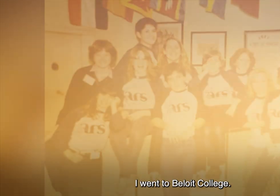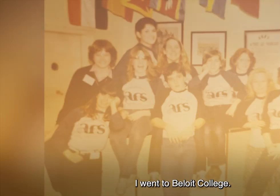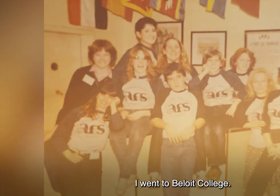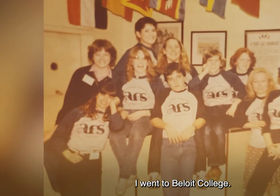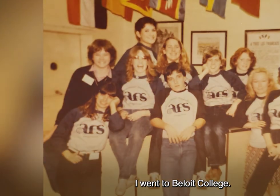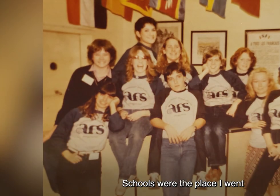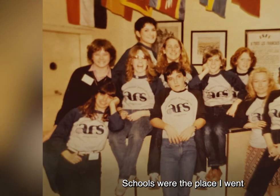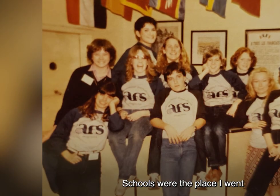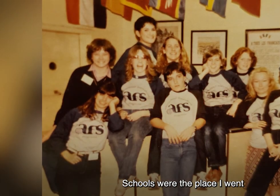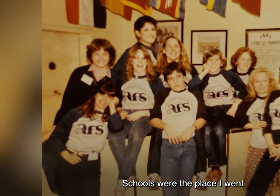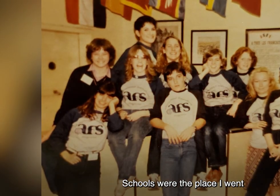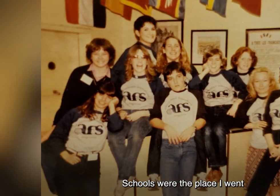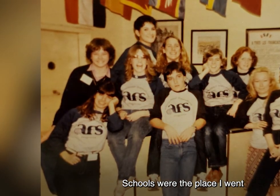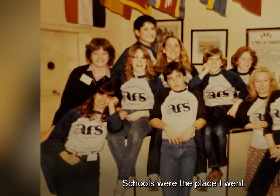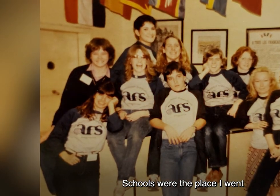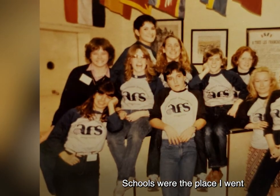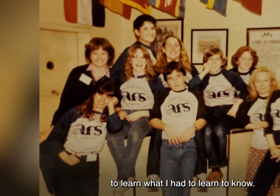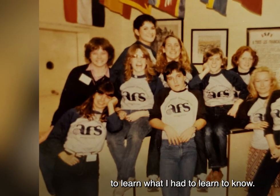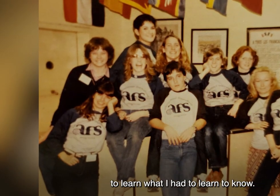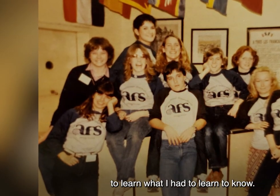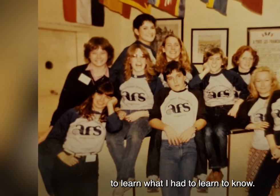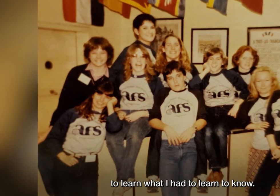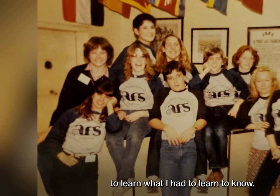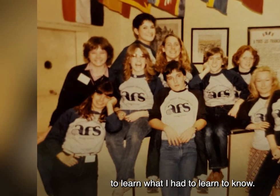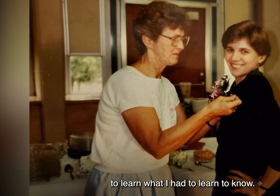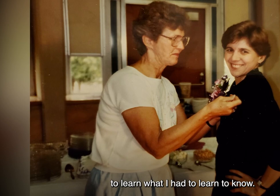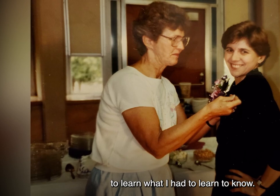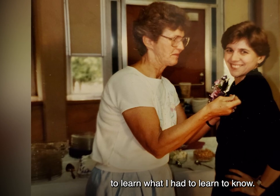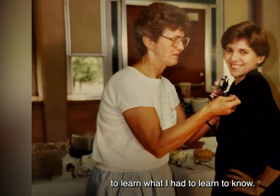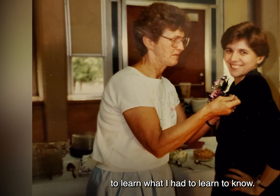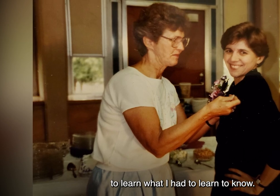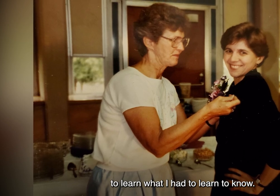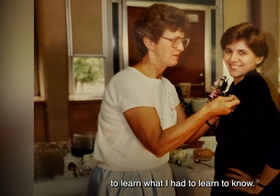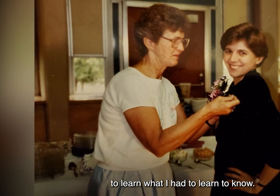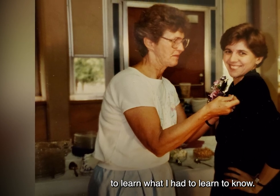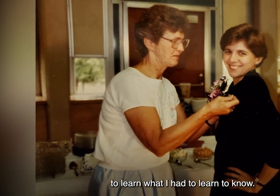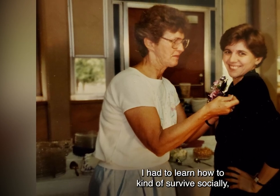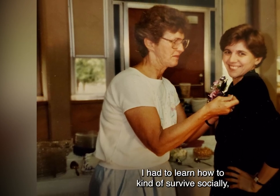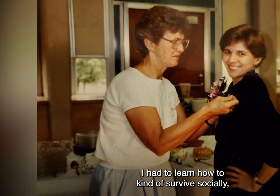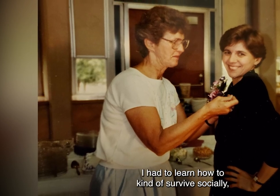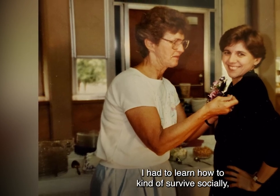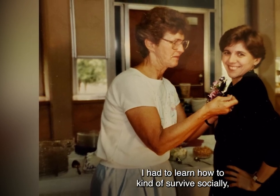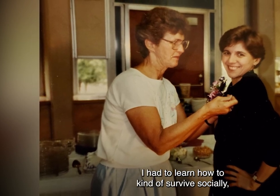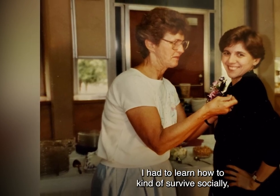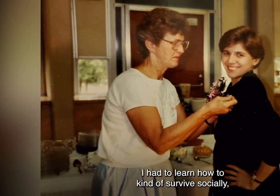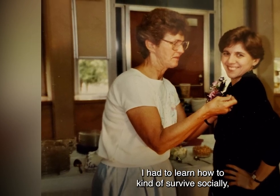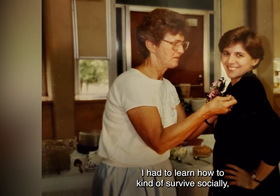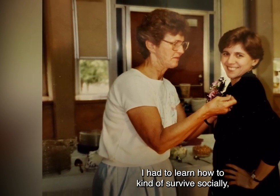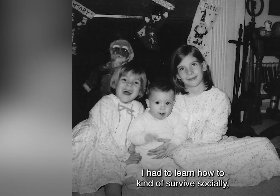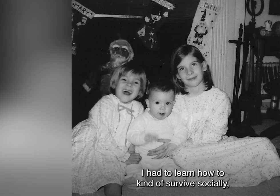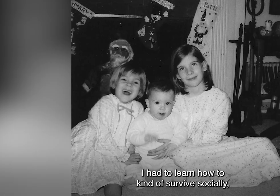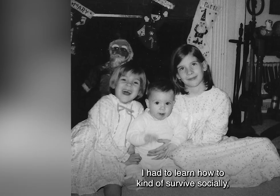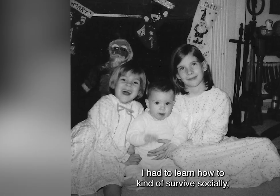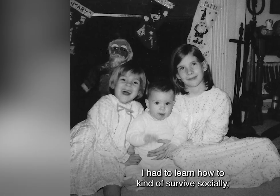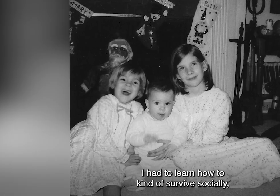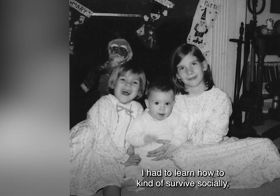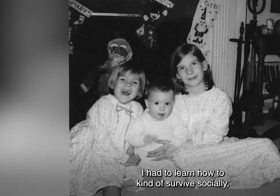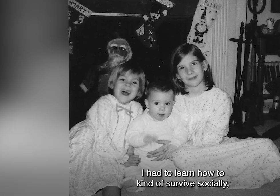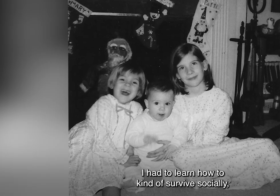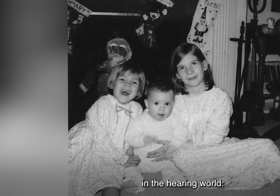College. Schools were the place I went to learn what I had to learn to know. I had to learn how to kind of survive socially